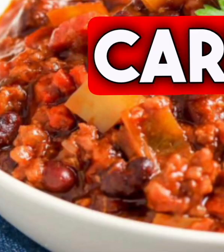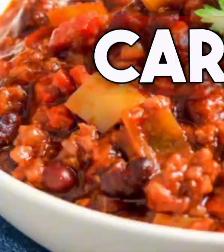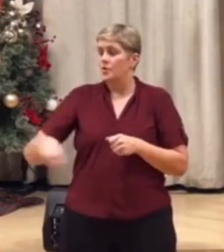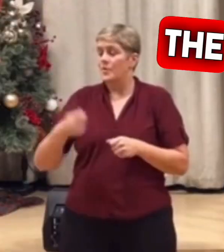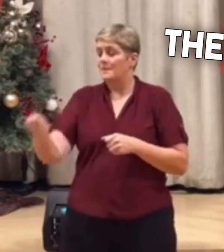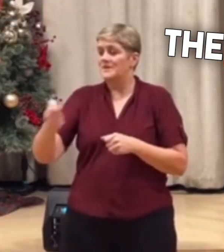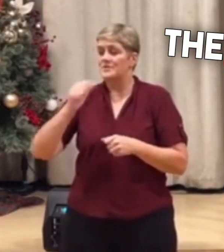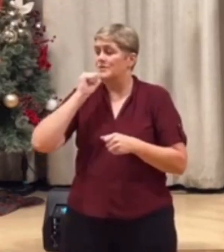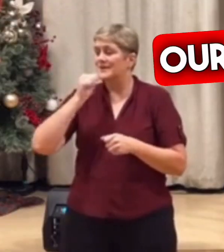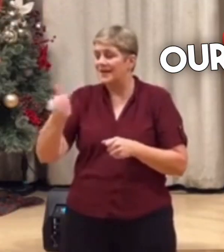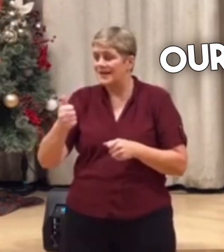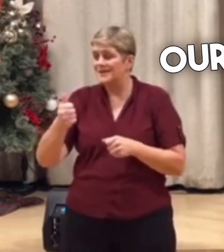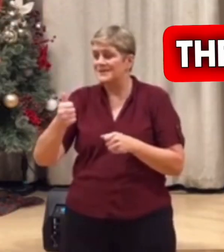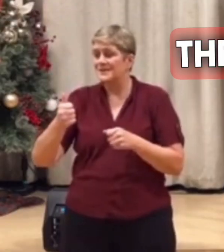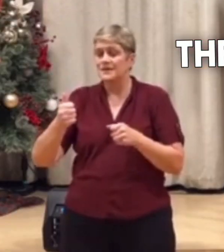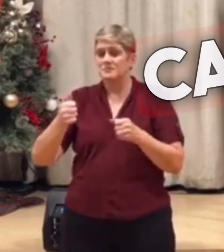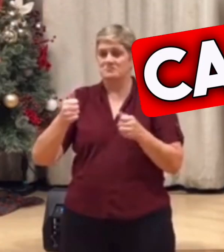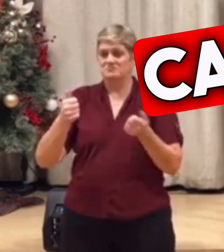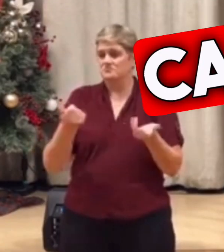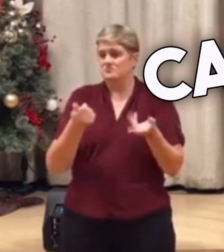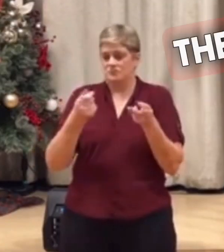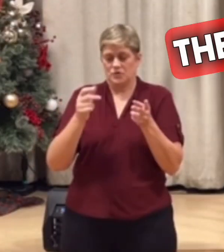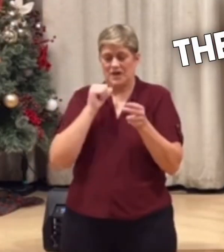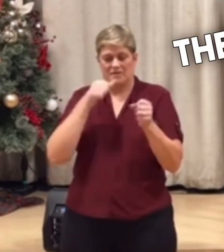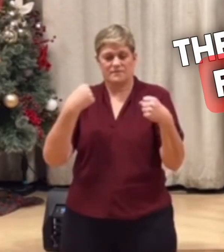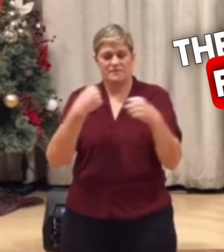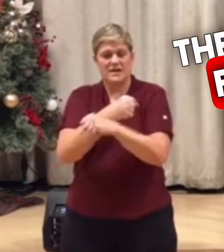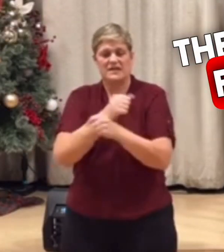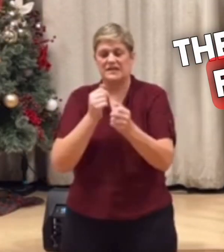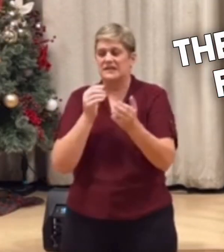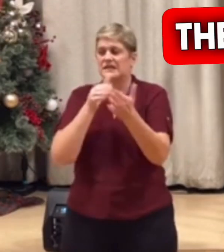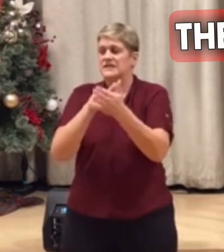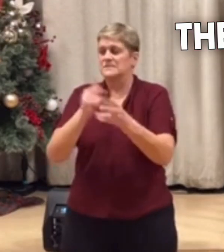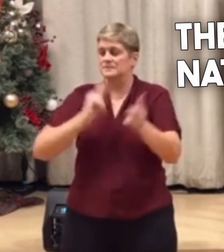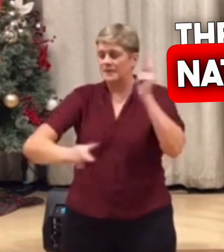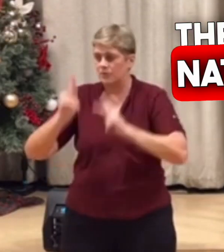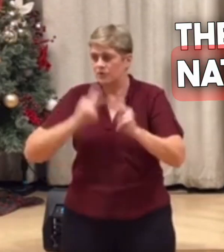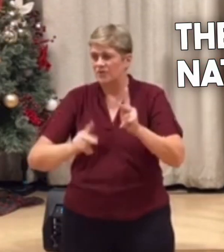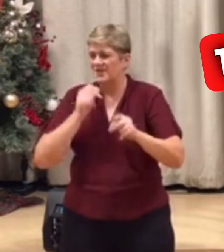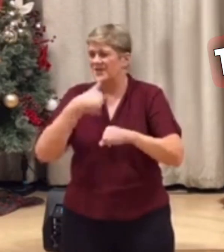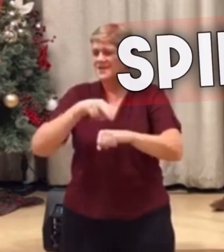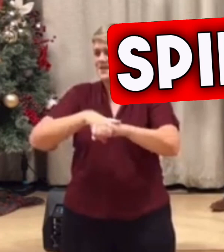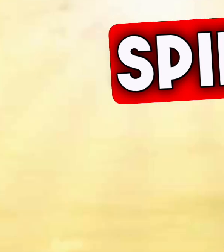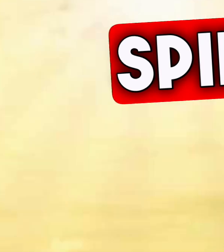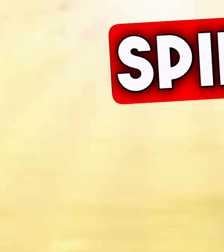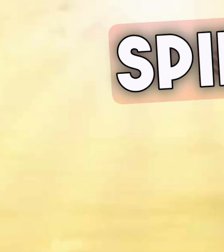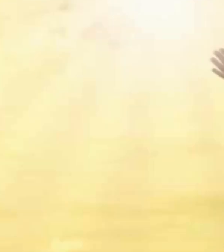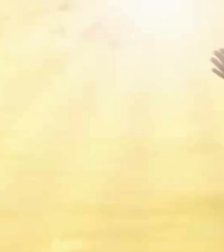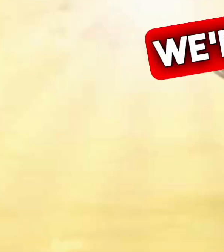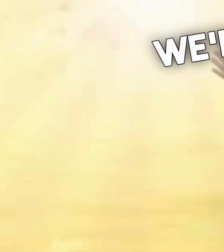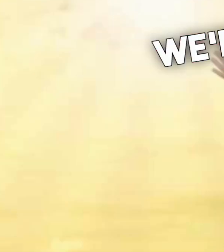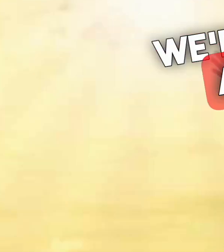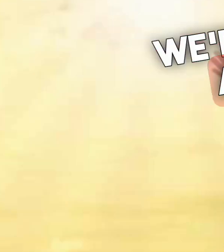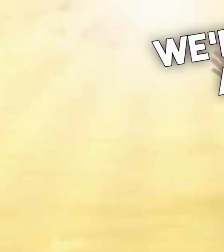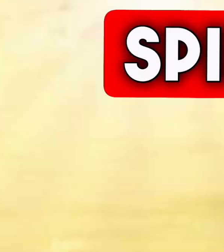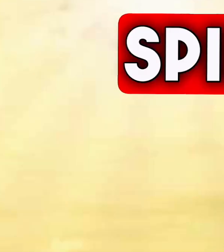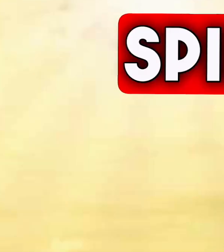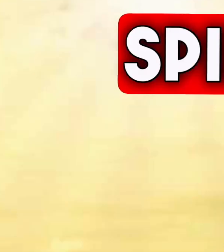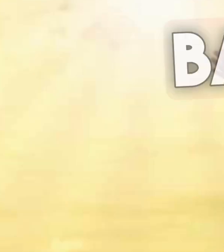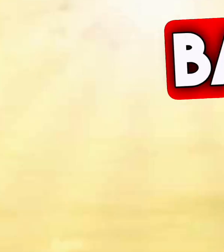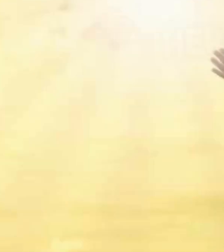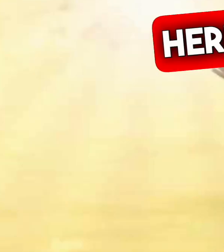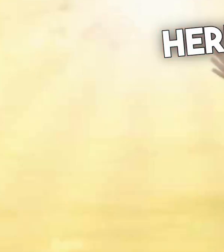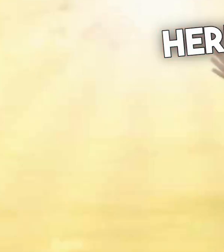carnivore. The weapons of our warfare, they're not carnal. They're not fleshly. They're not natural. No, they're spiritual. We're talking about a